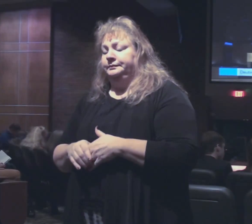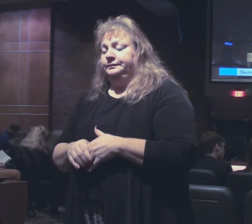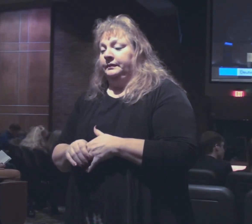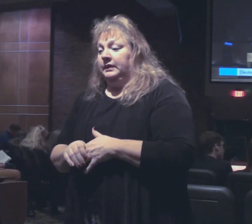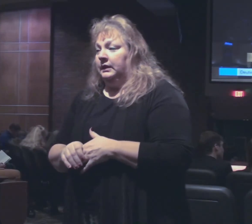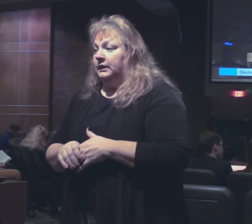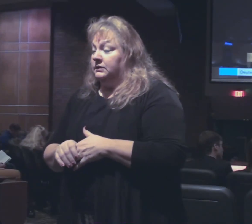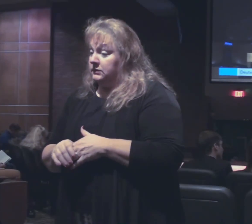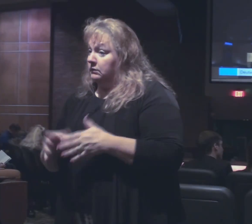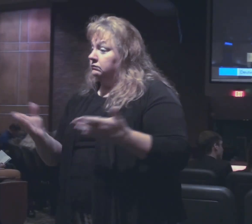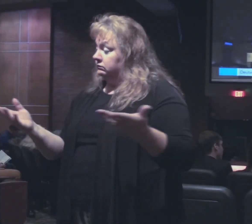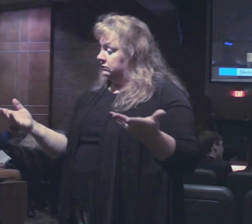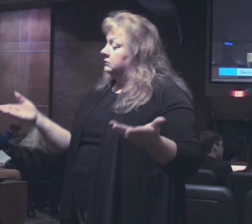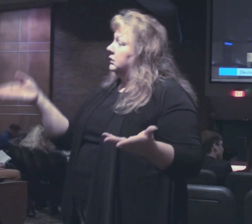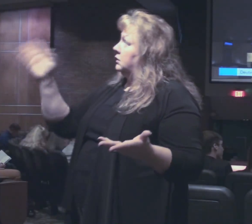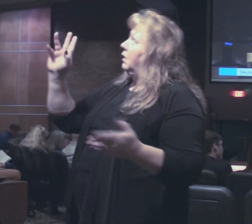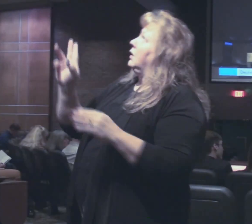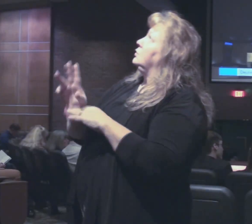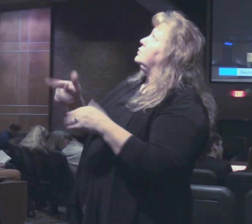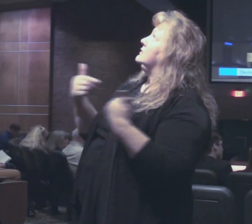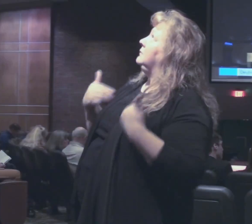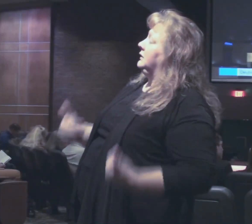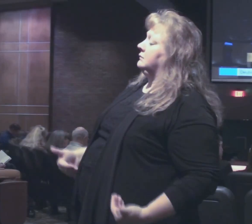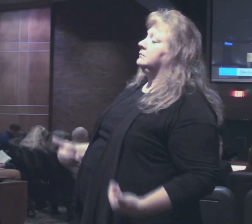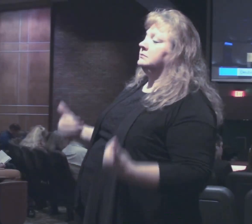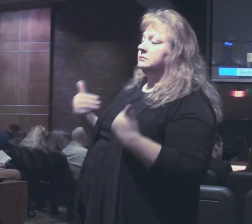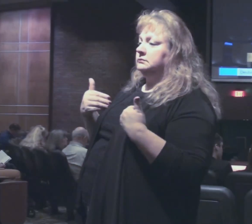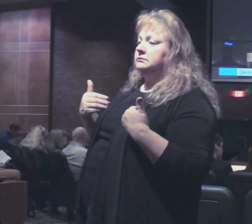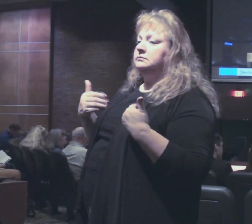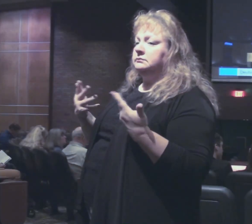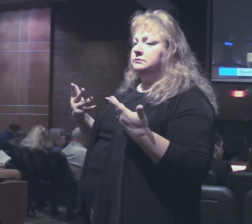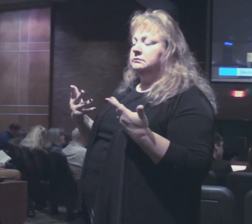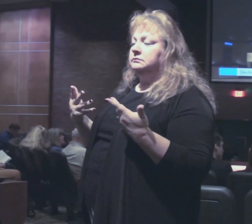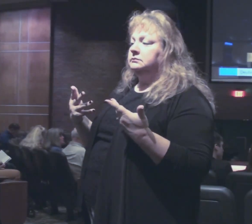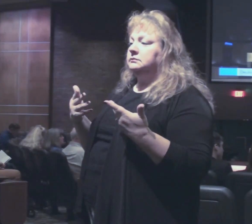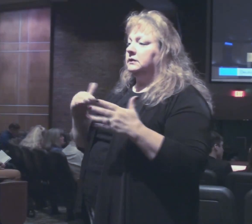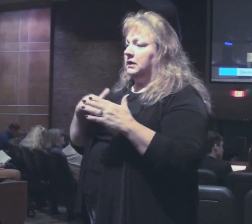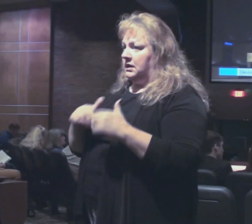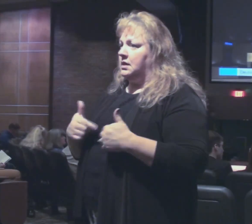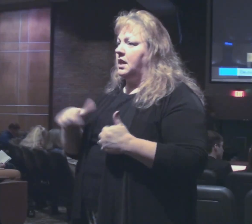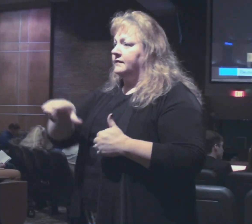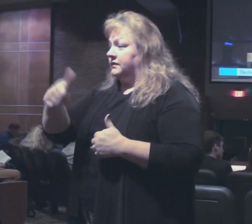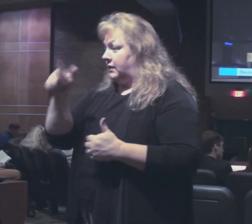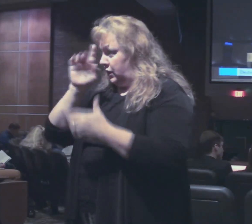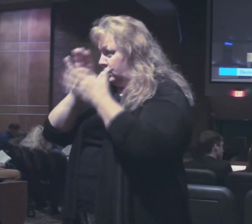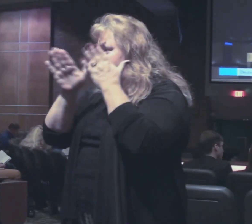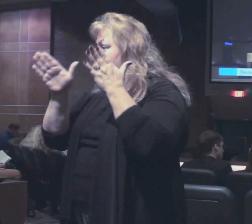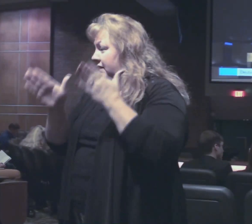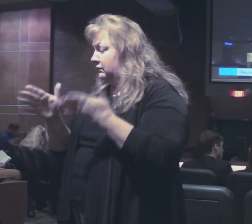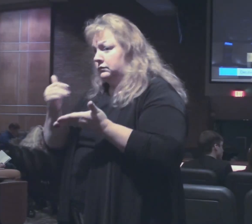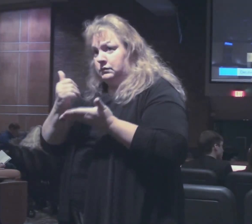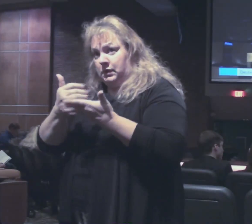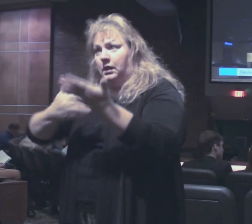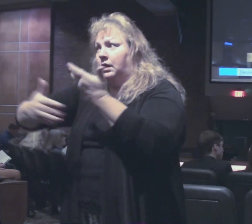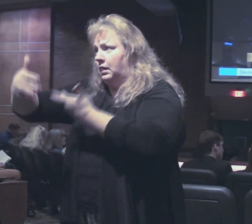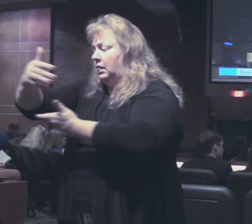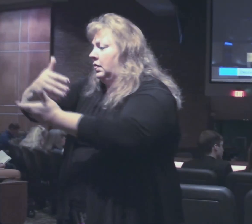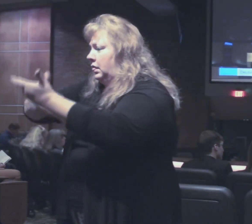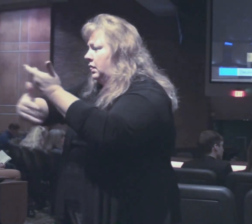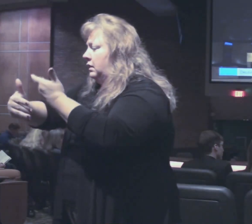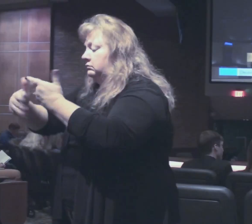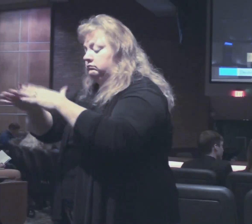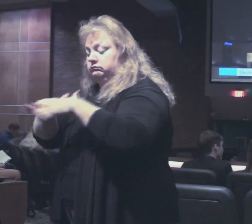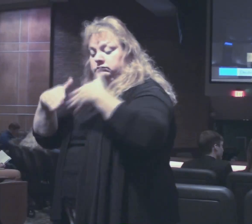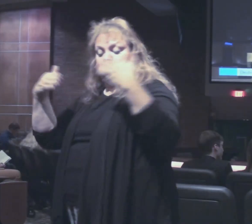So we're available to be used of God's people and particularly in the lives of other believers. We're